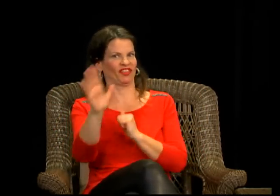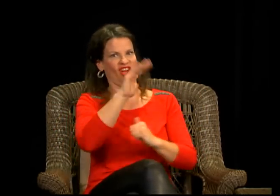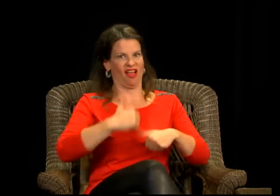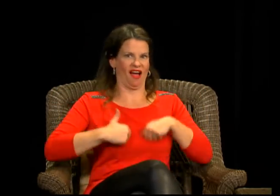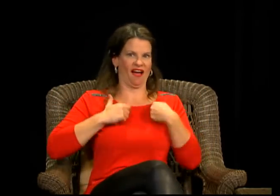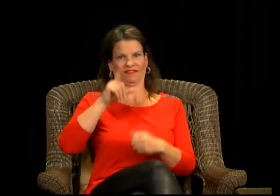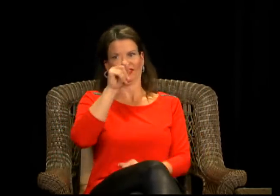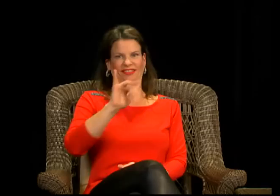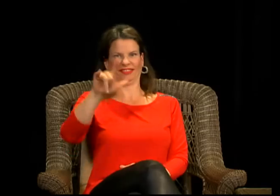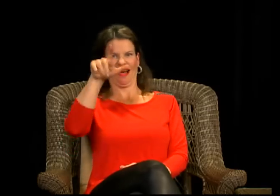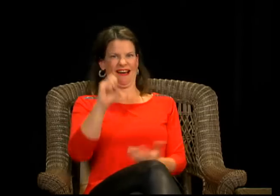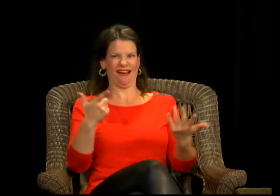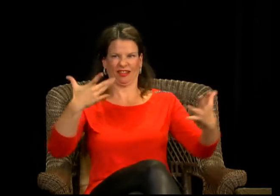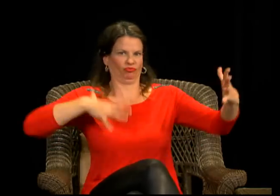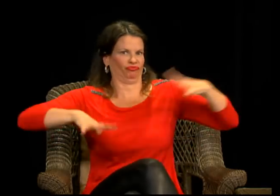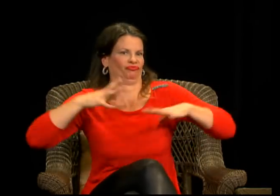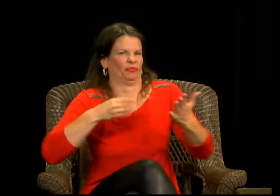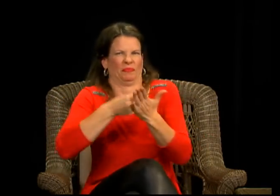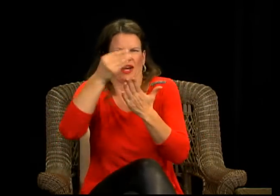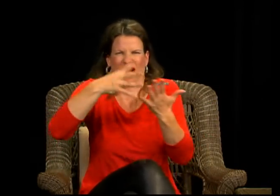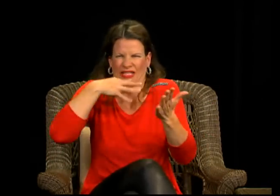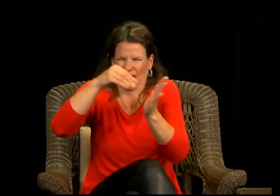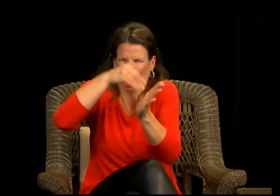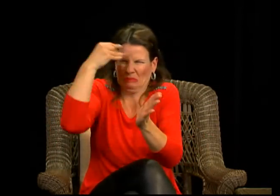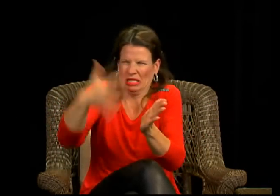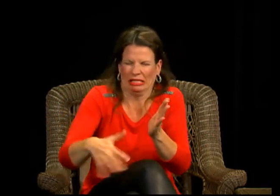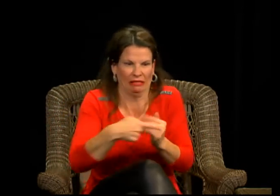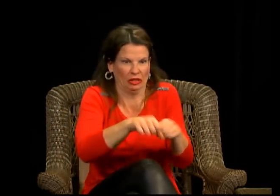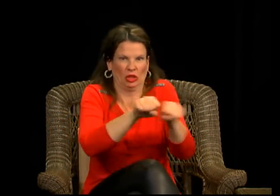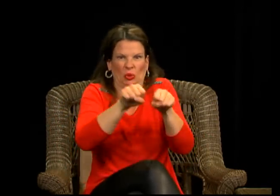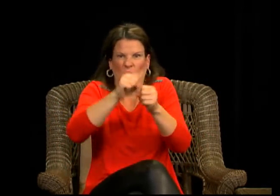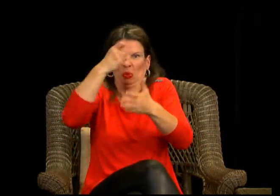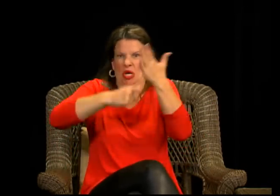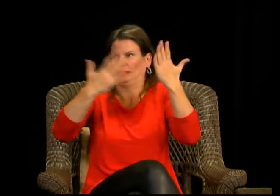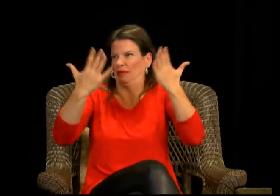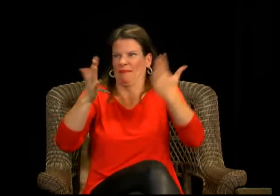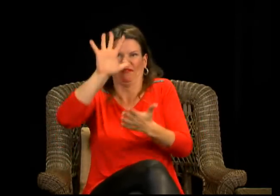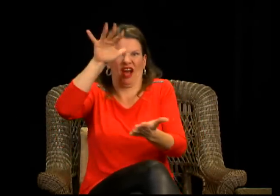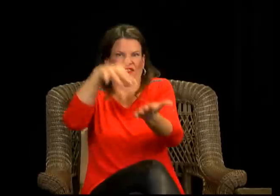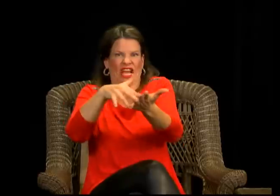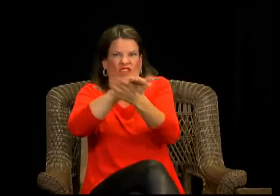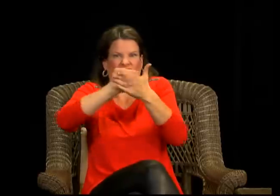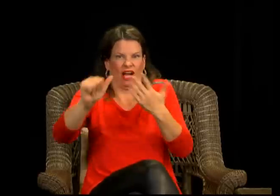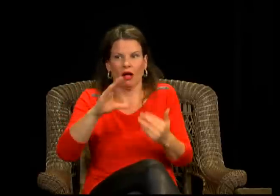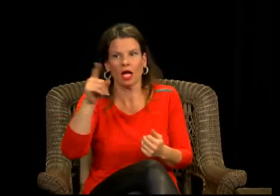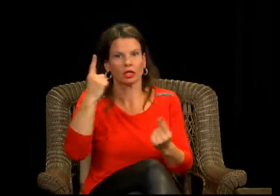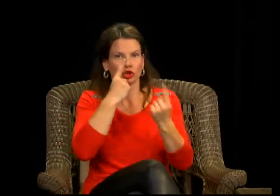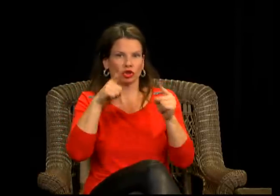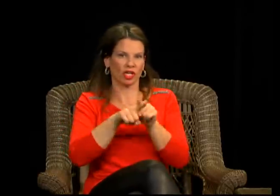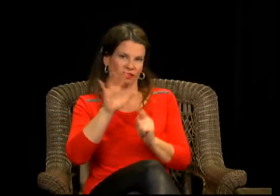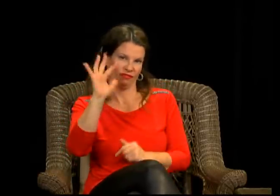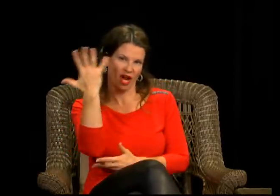enjoy watching them. I envy their live styles, their luxury, their clothing.